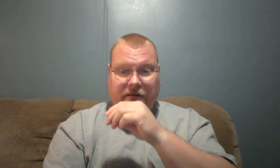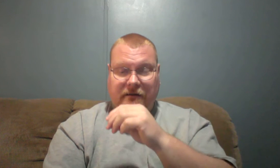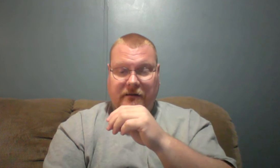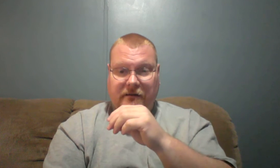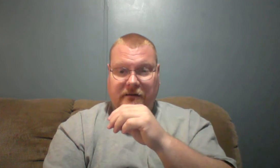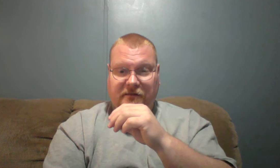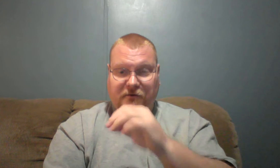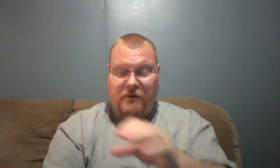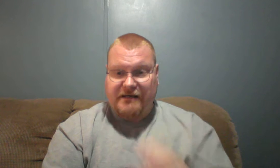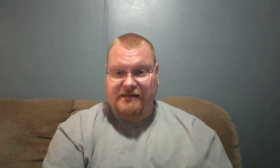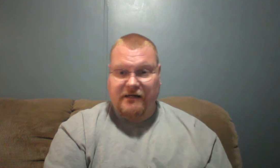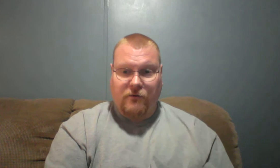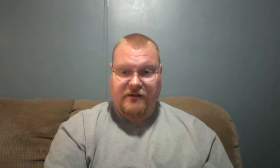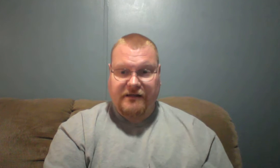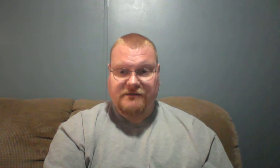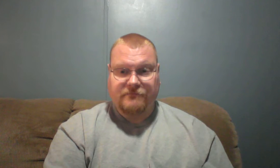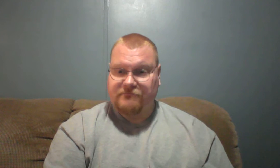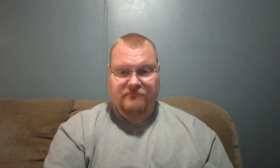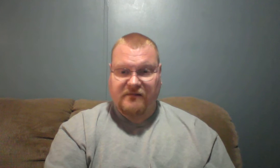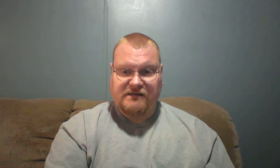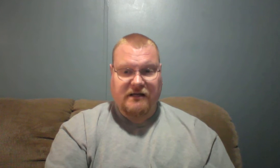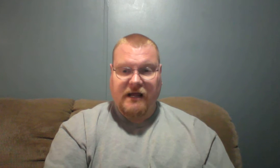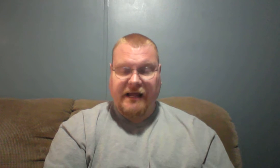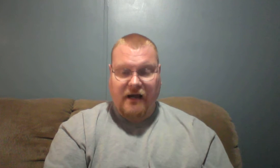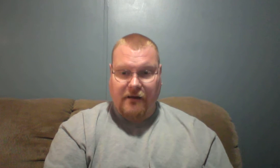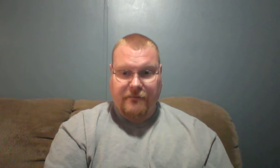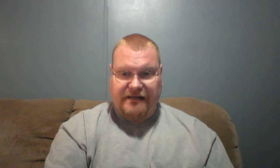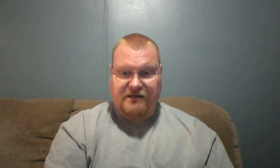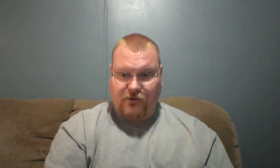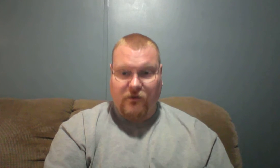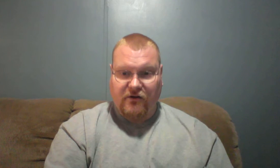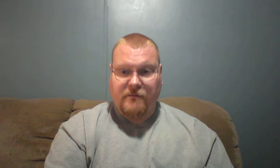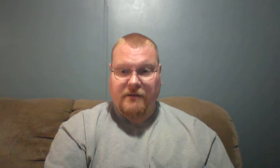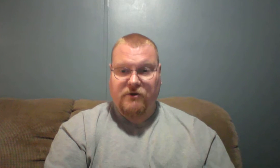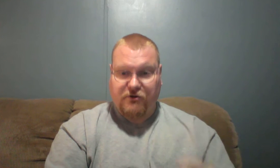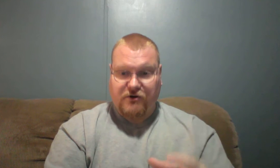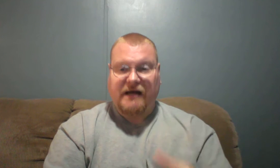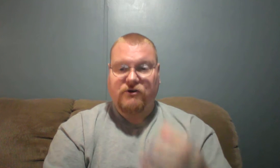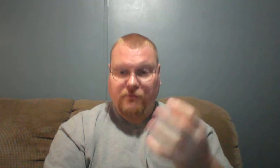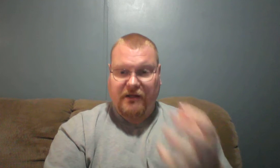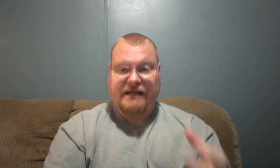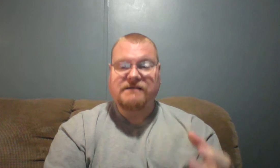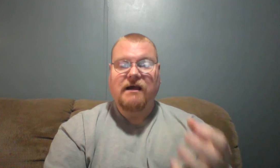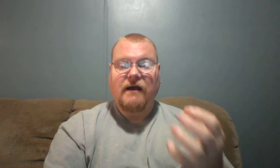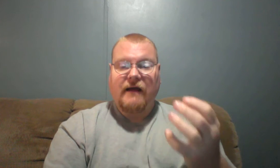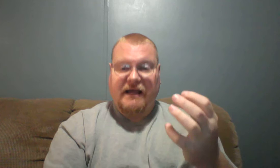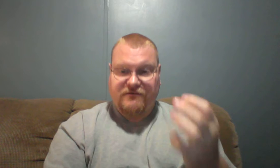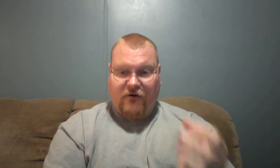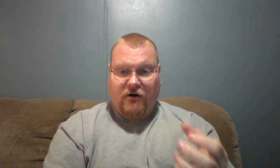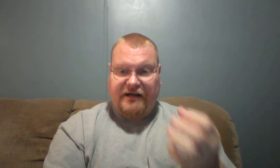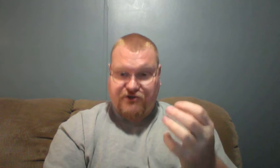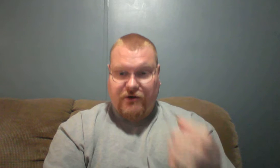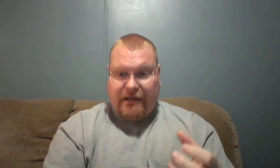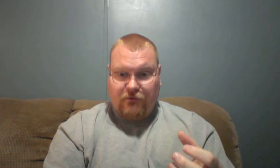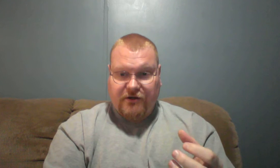But there are ways to deal with things. That's it. And not bend to the will of the people. You try to please as far as you're able to